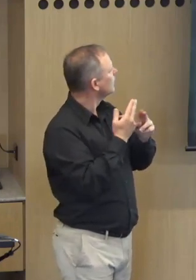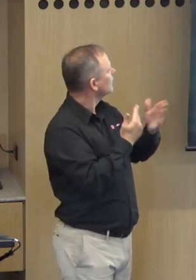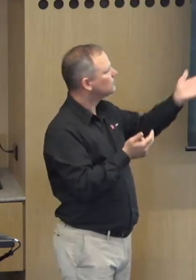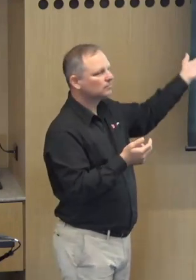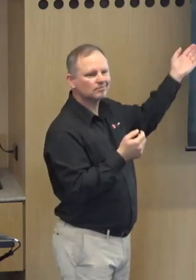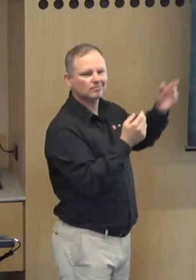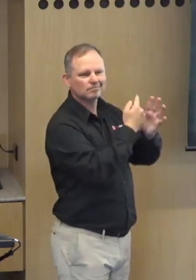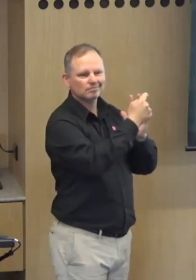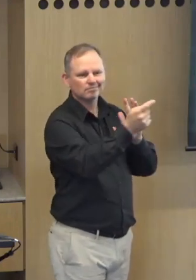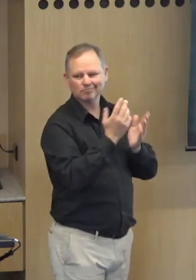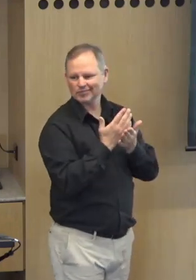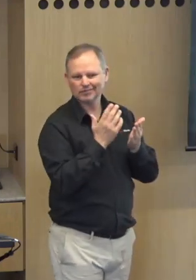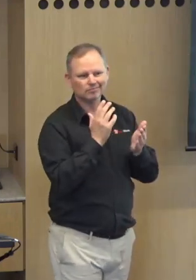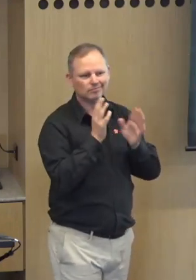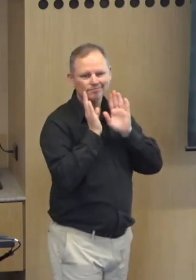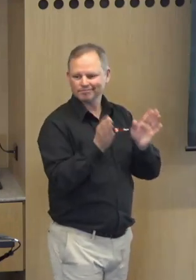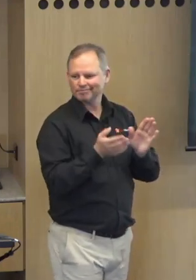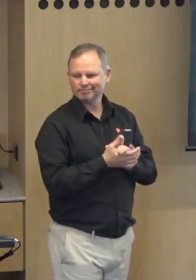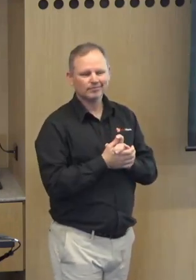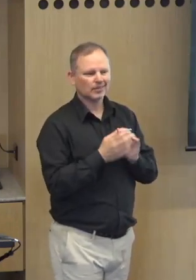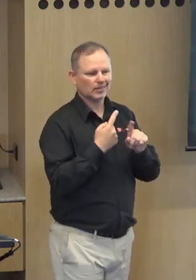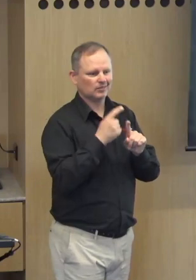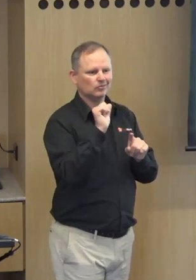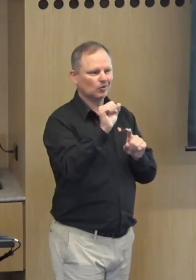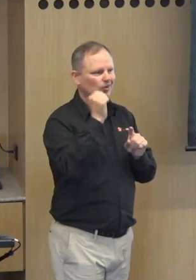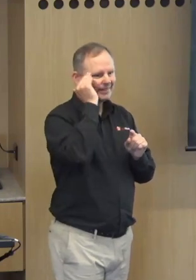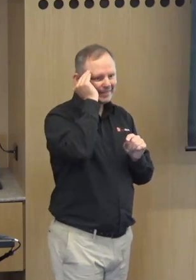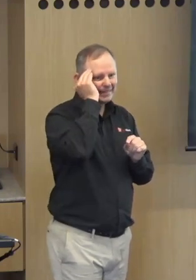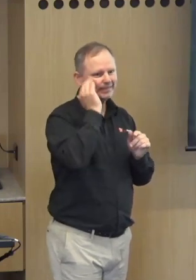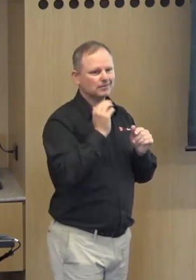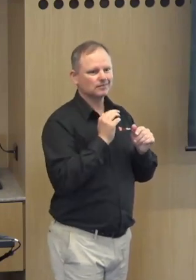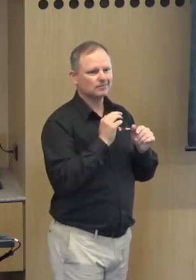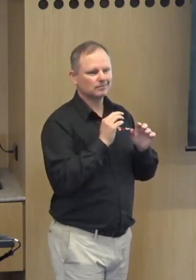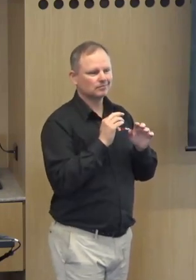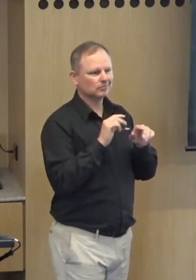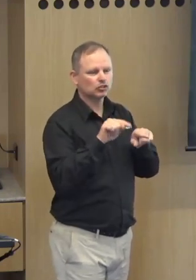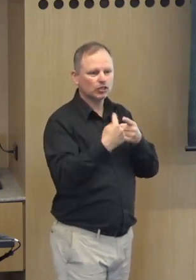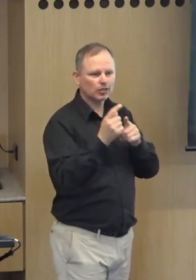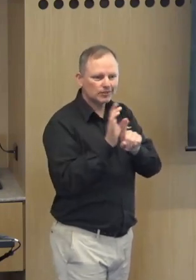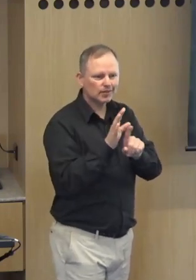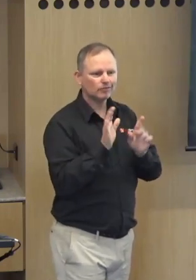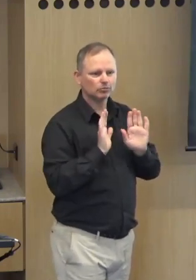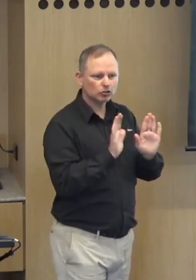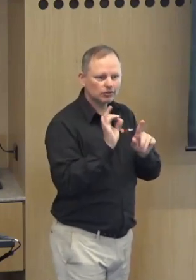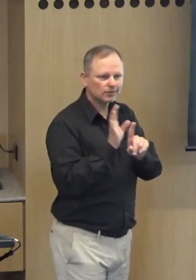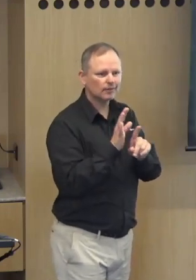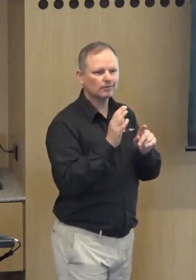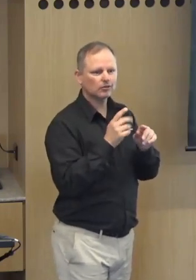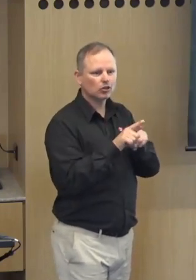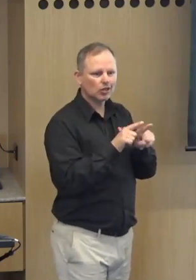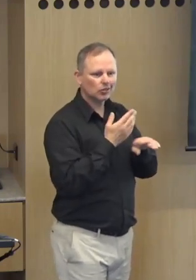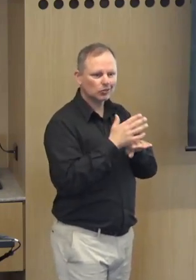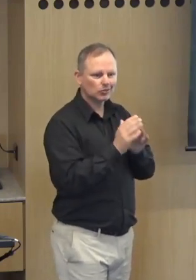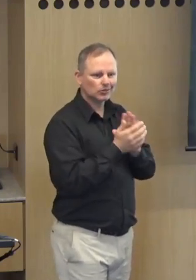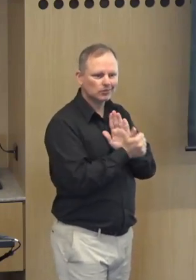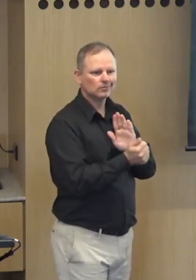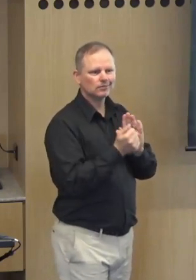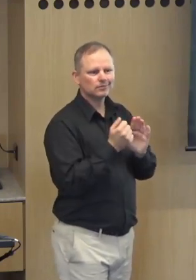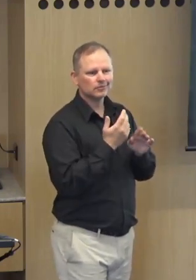this slideshow that everyone's been looking at i really appreciate the dedication that you've provided kim and you really challenge yourself and pushed you through